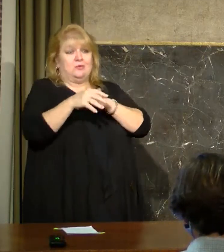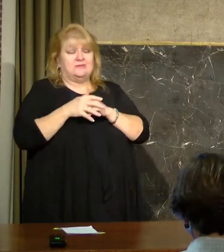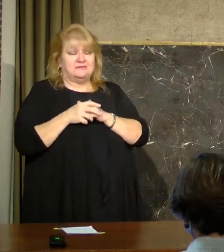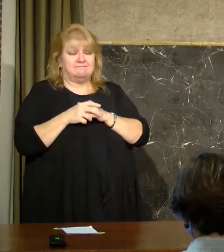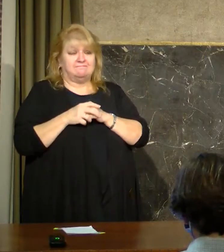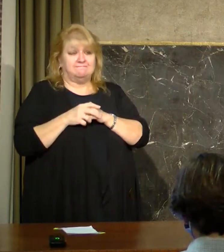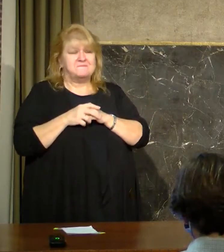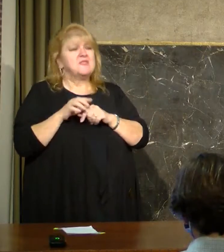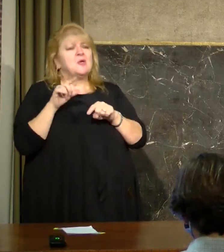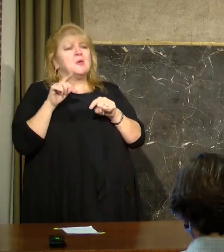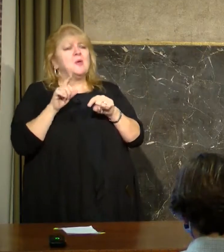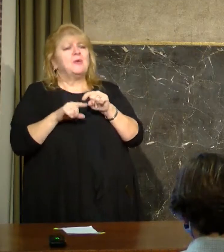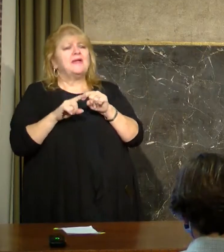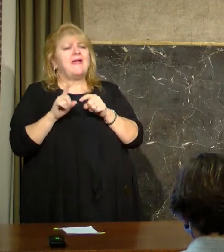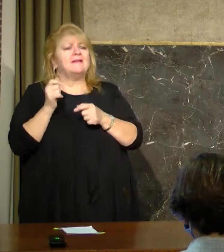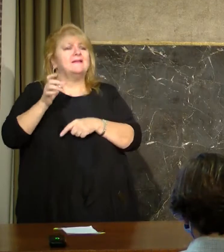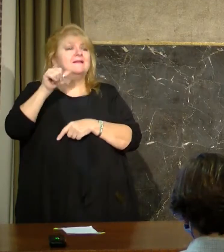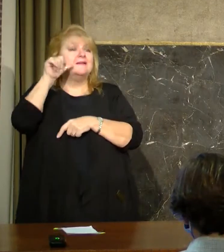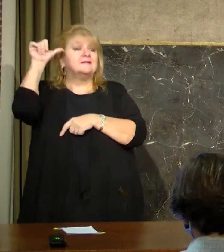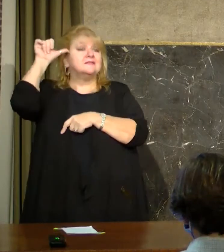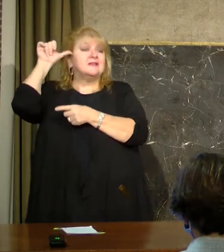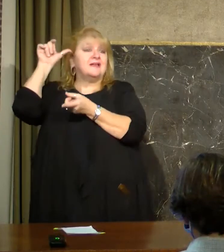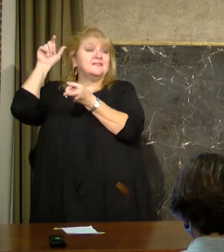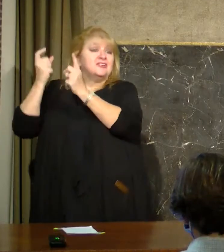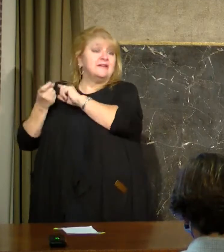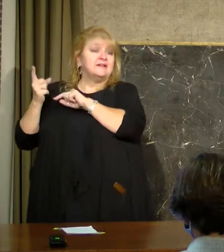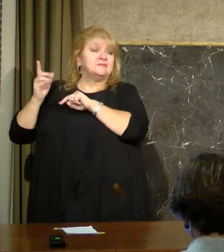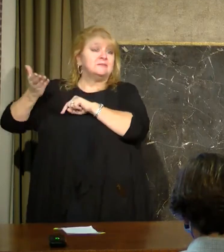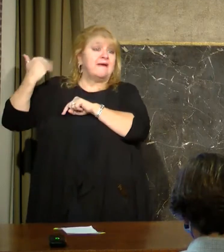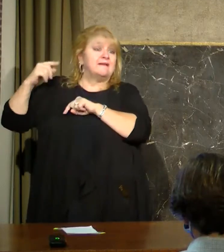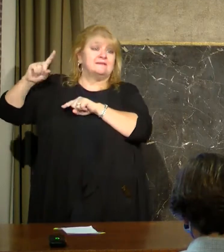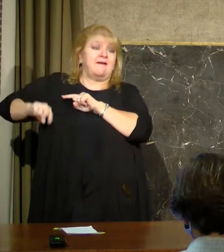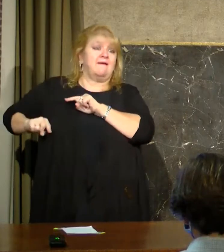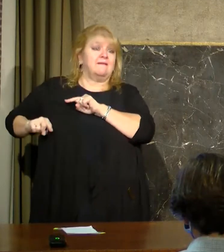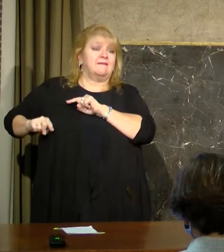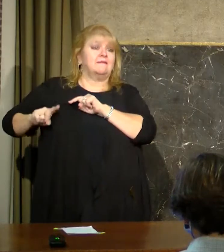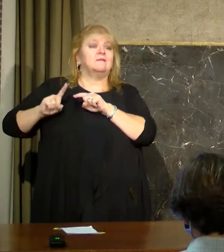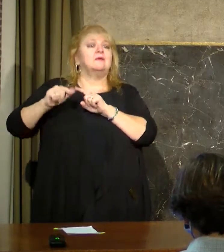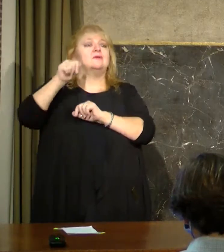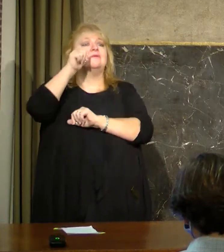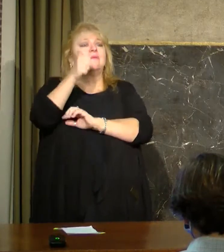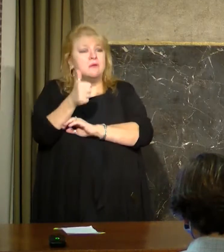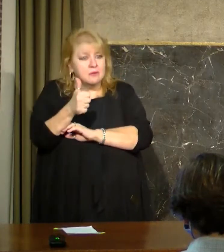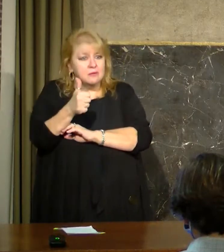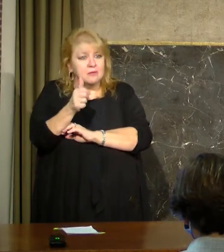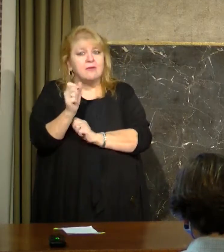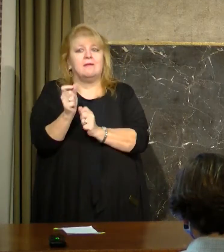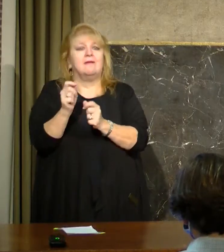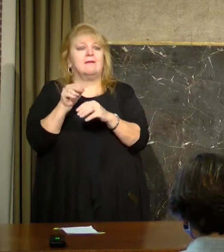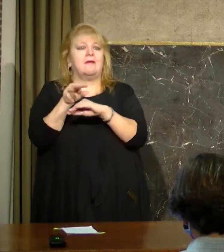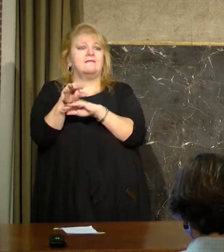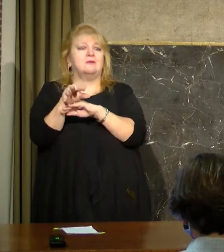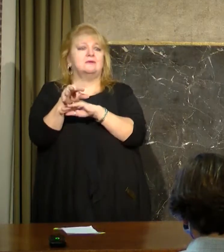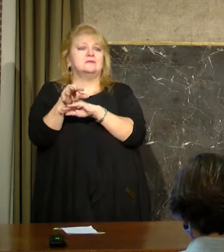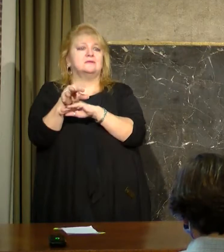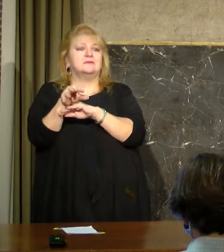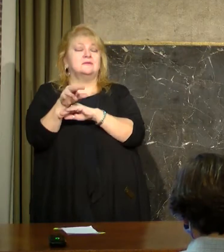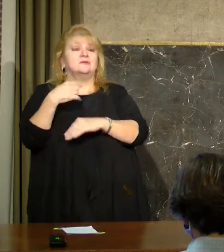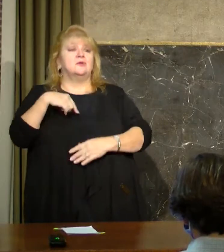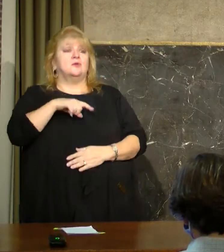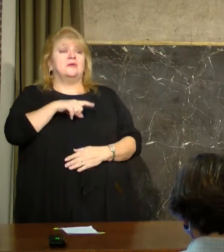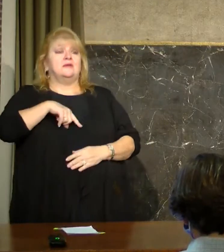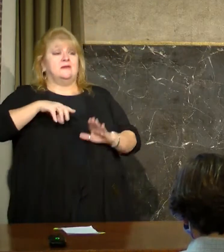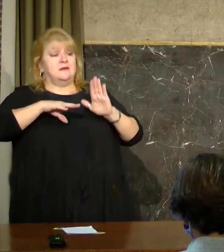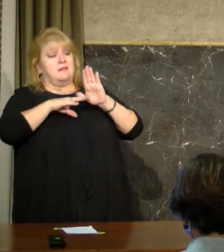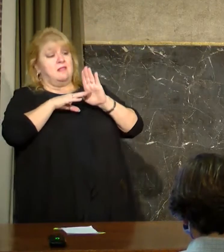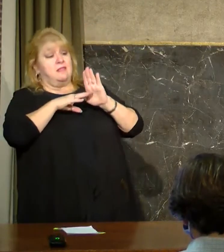on what we can do today to make sure that as soon as it is possible, we get to a better place, and we slow the transmission, flatten the